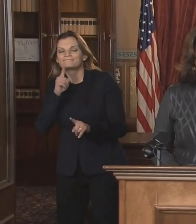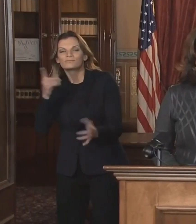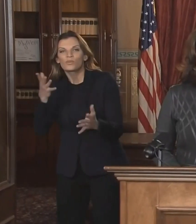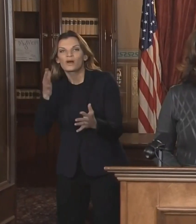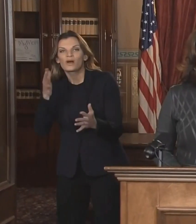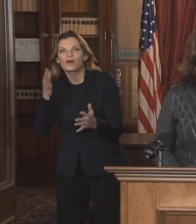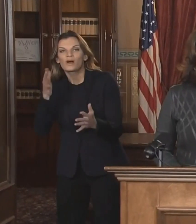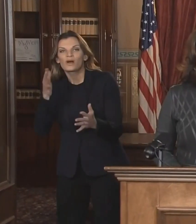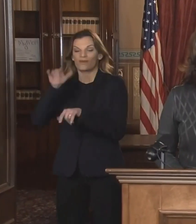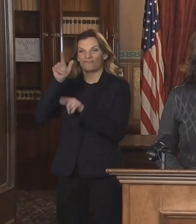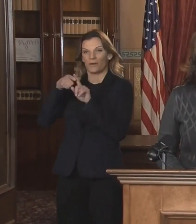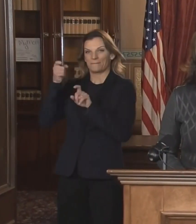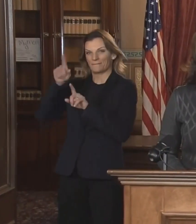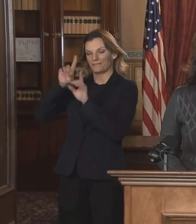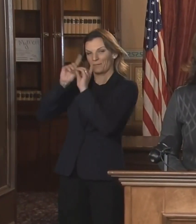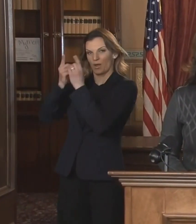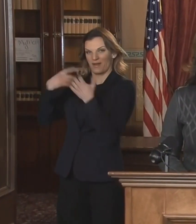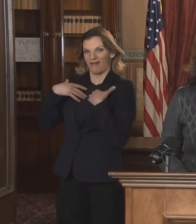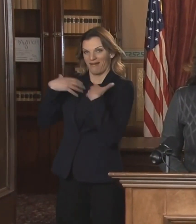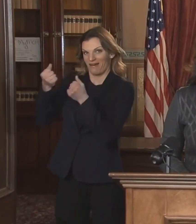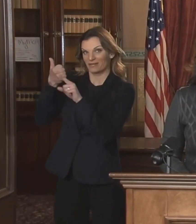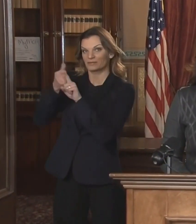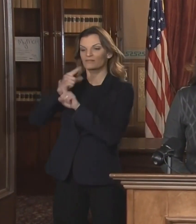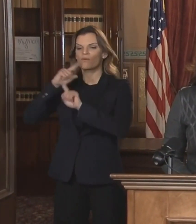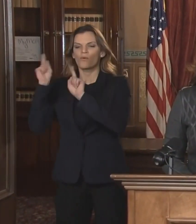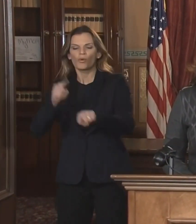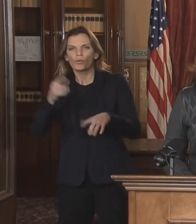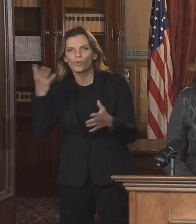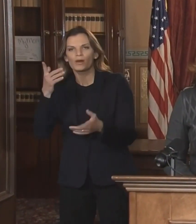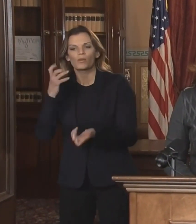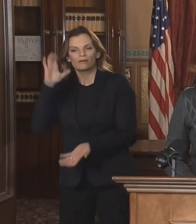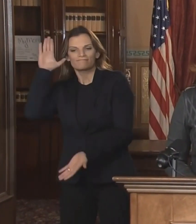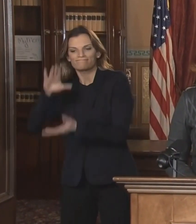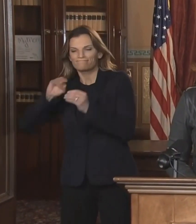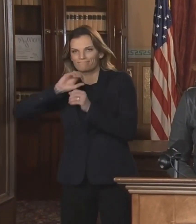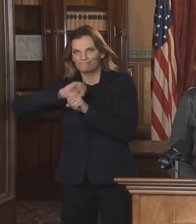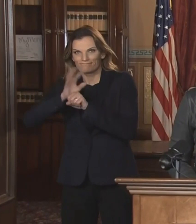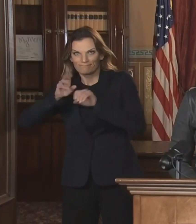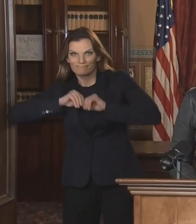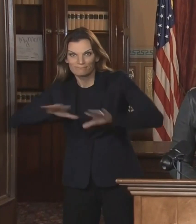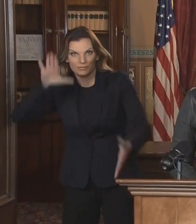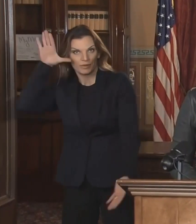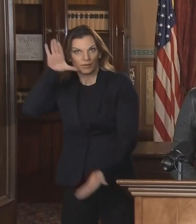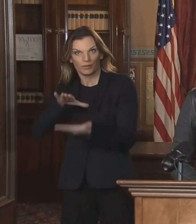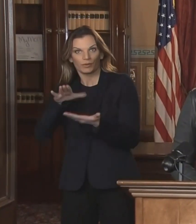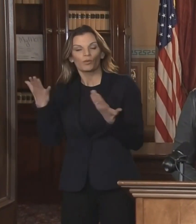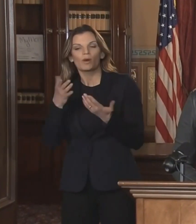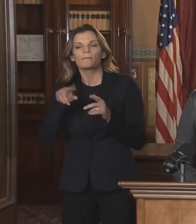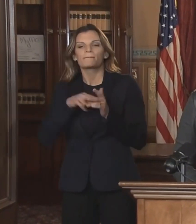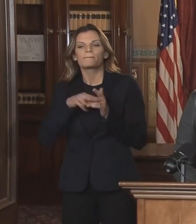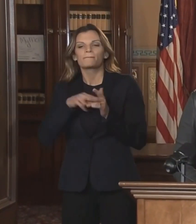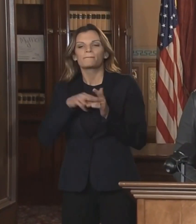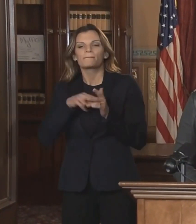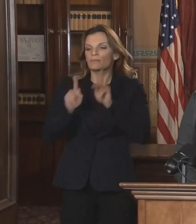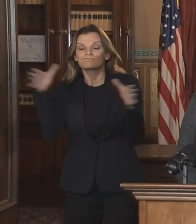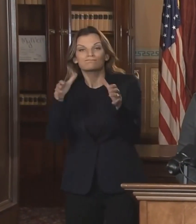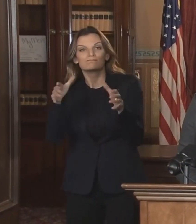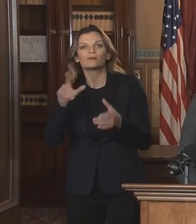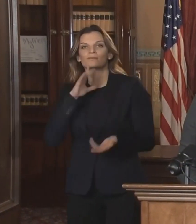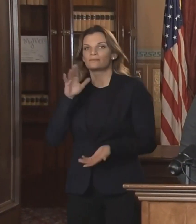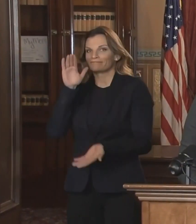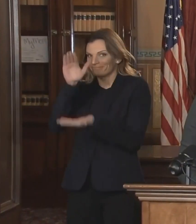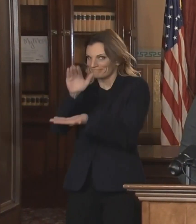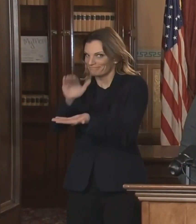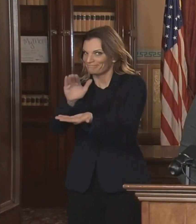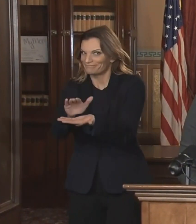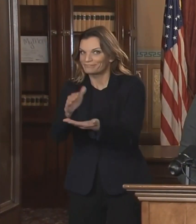This epidemic order is geared toward stopping the spread by limiting indoor gatherings where COVID-19 can easily